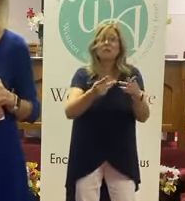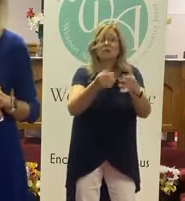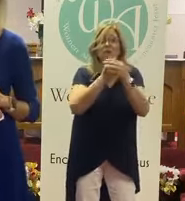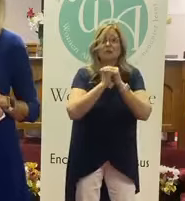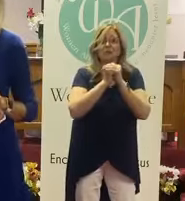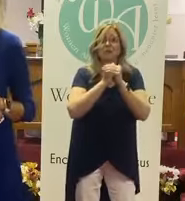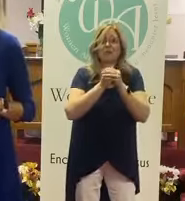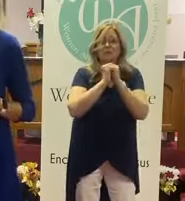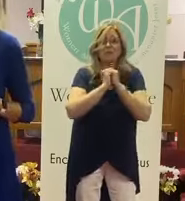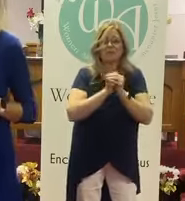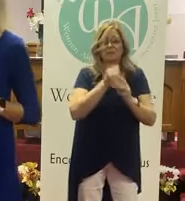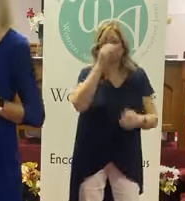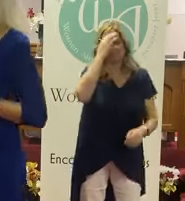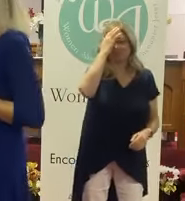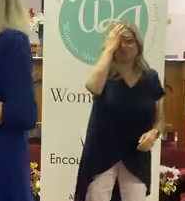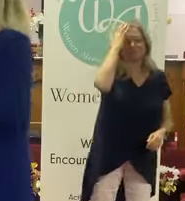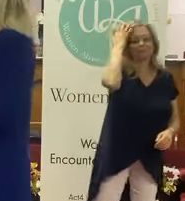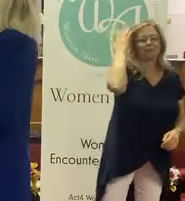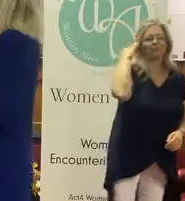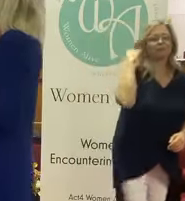Amen. Amen.